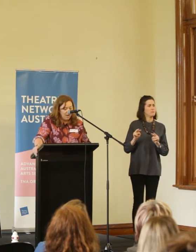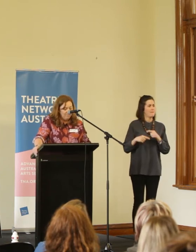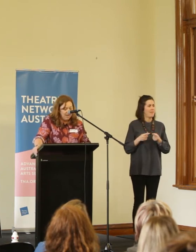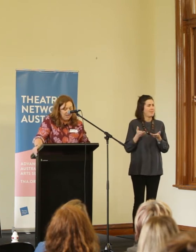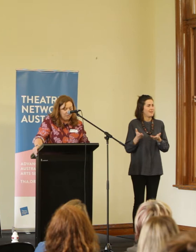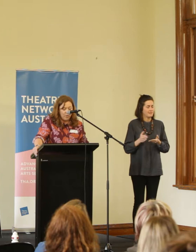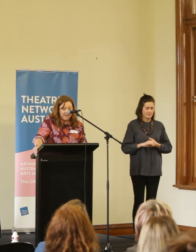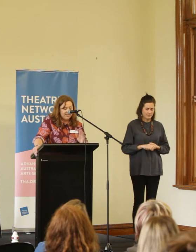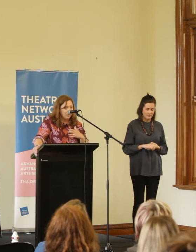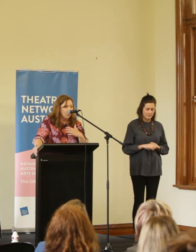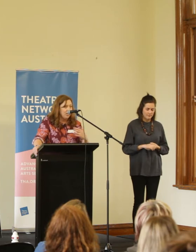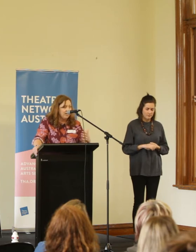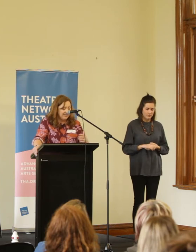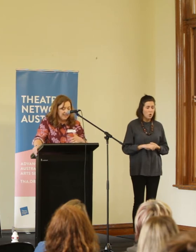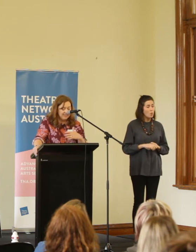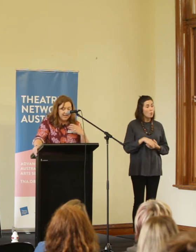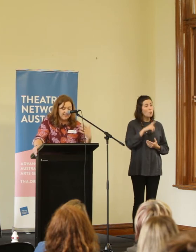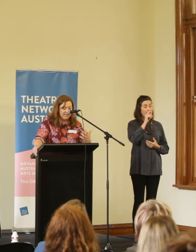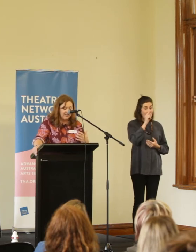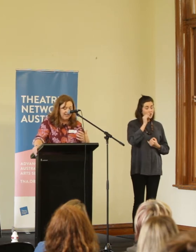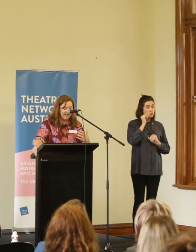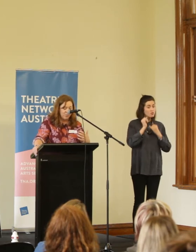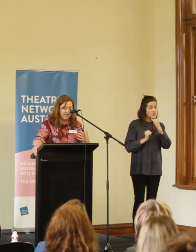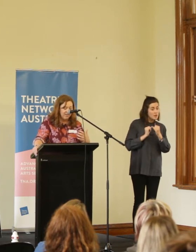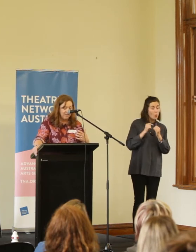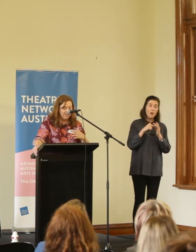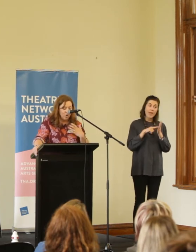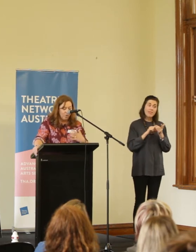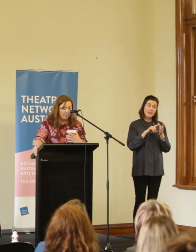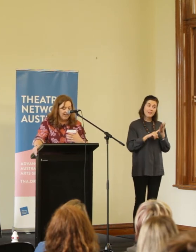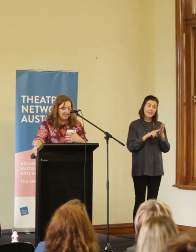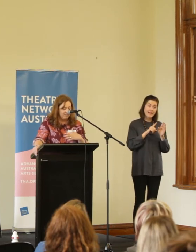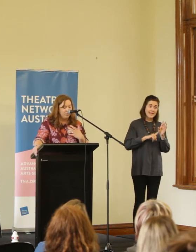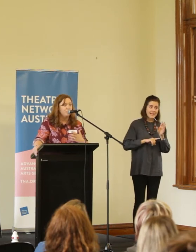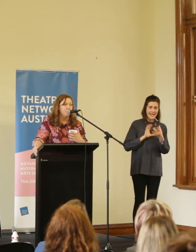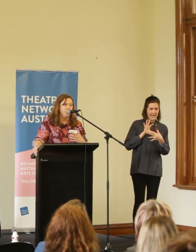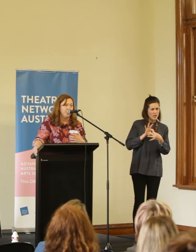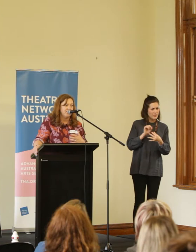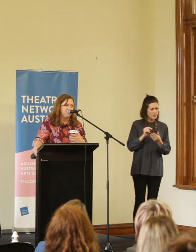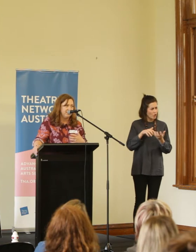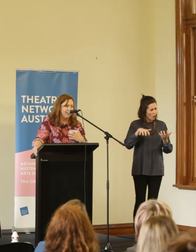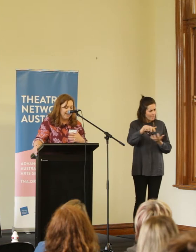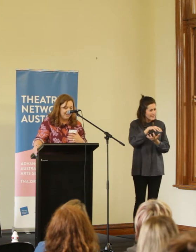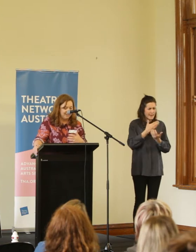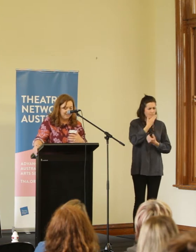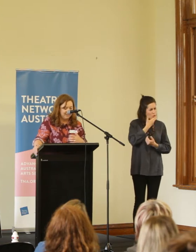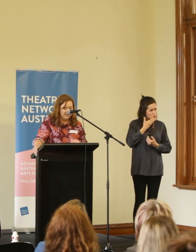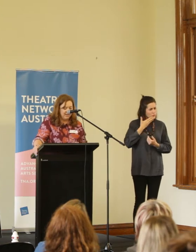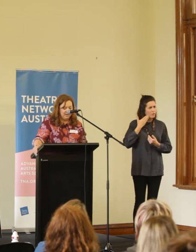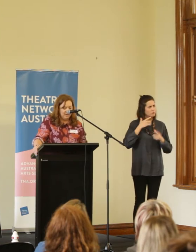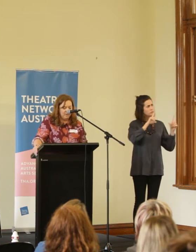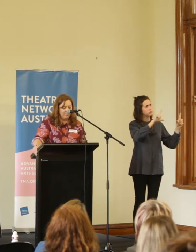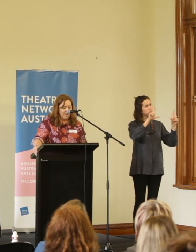also many ways to critically and ethically engage with Henson's complex and beautiful works depicting adolescence.